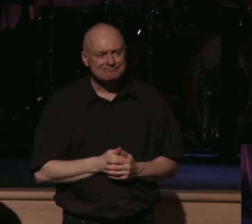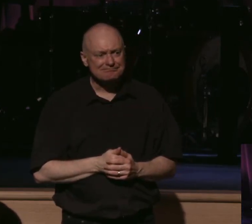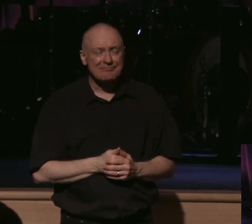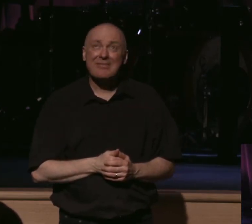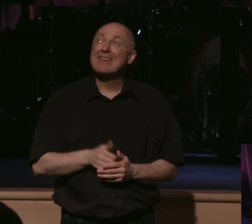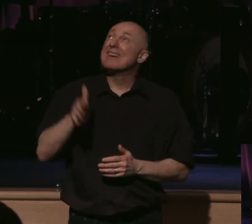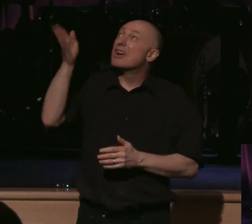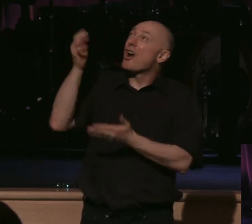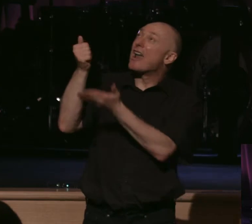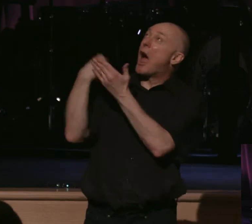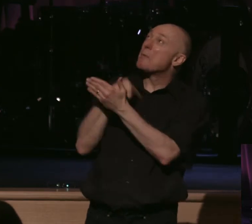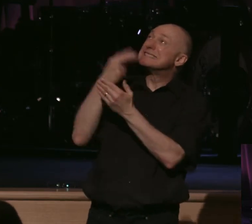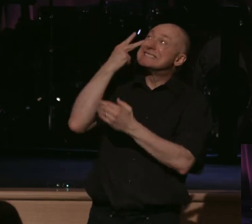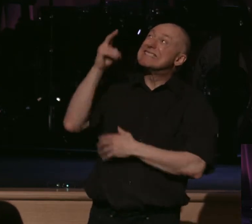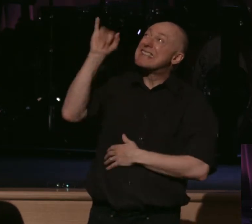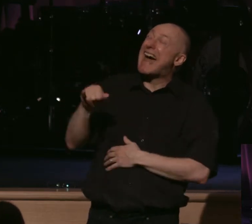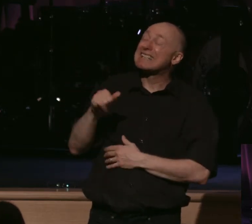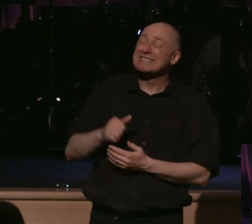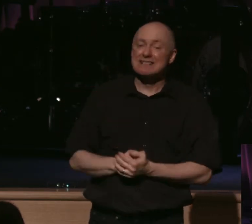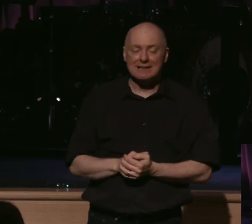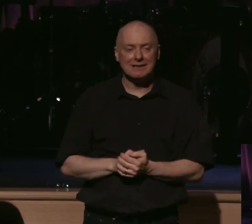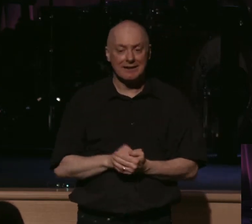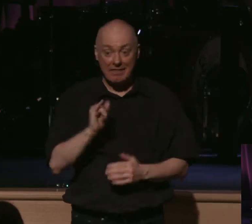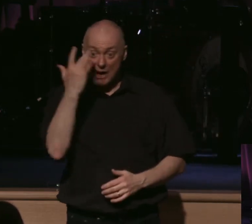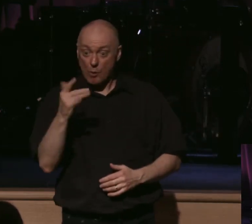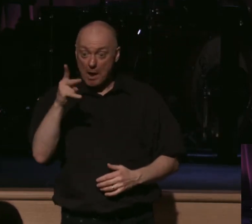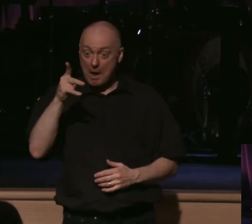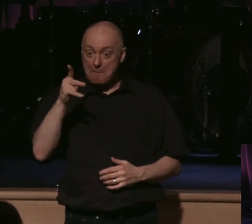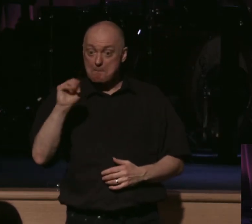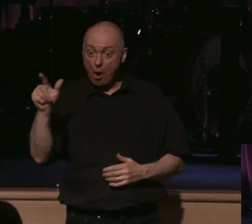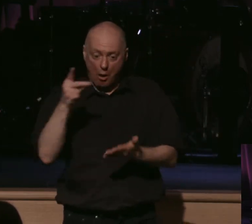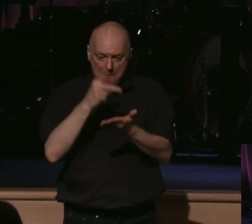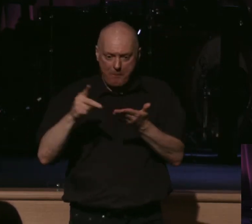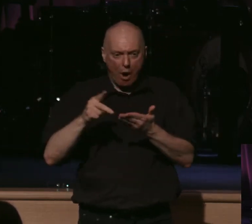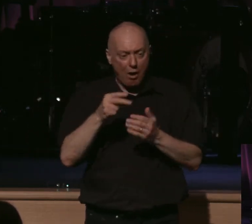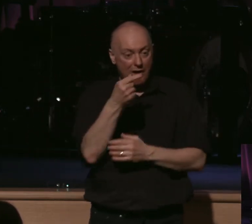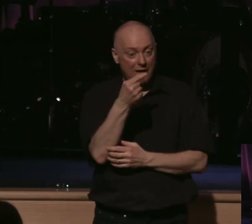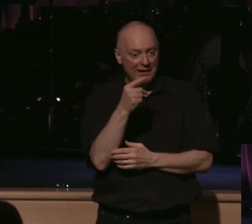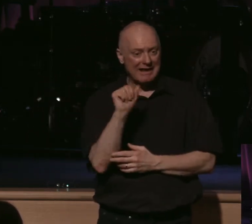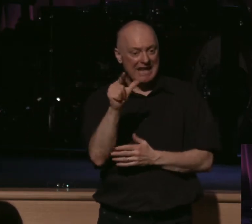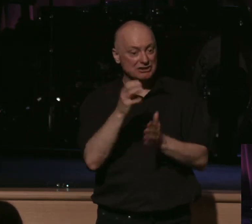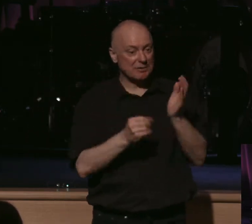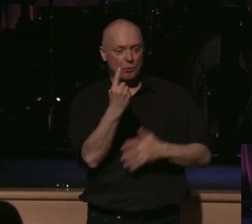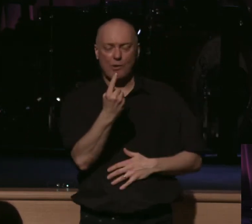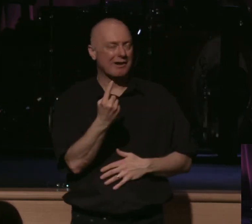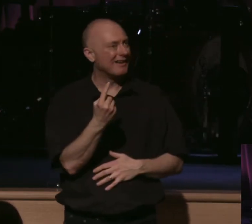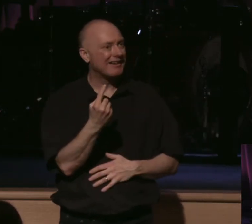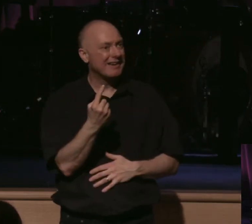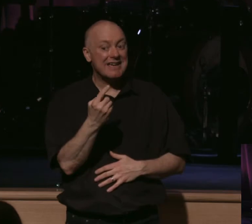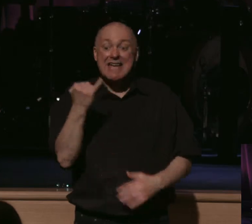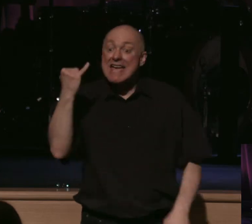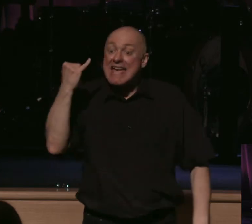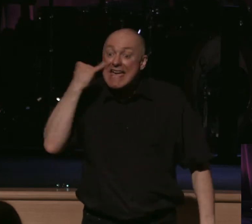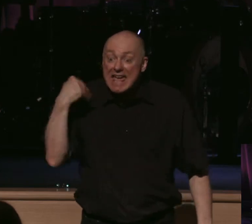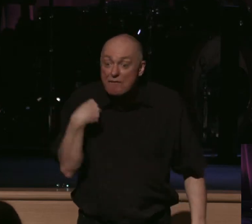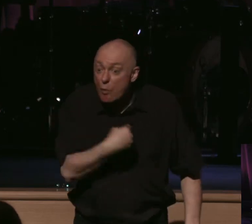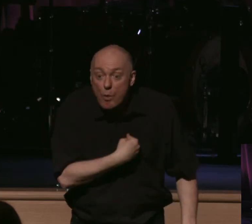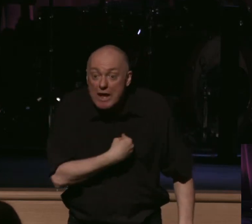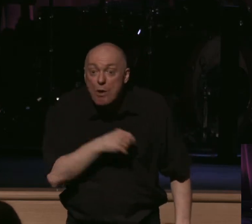God help us to see that. But this is why Paul says in Galatians 1, and I love his humility, he says, but if we, if we or an